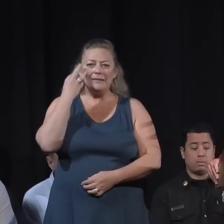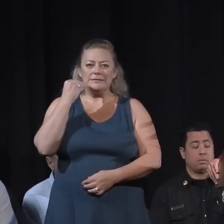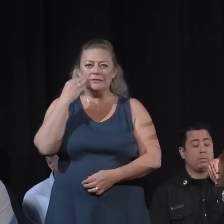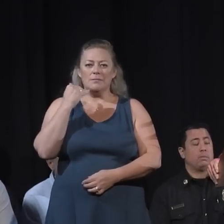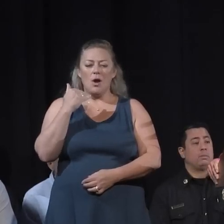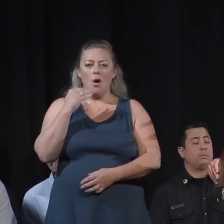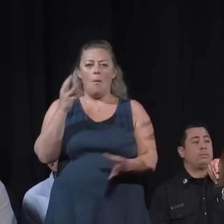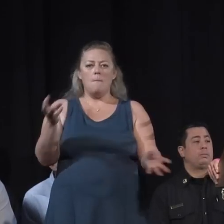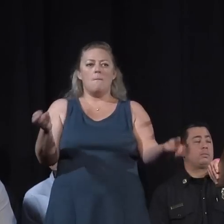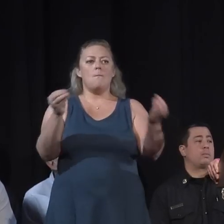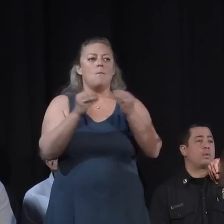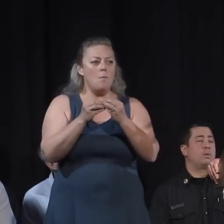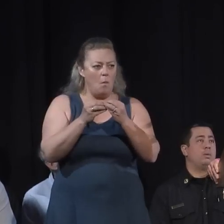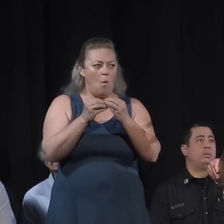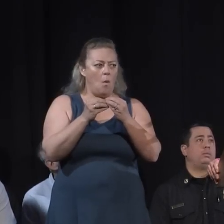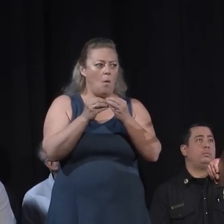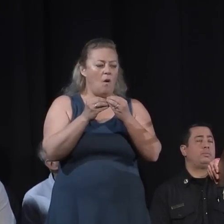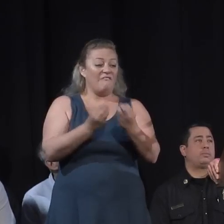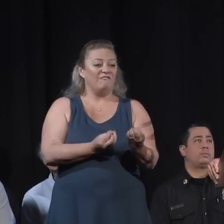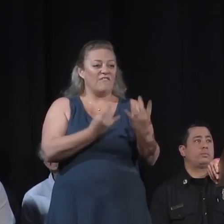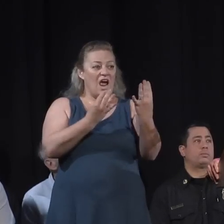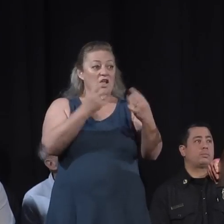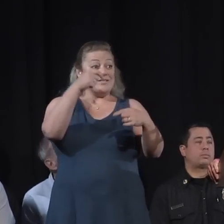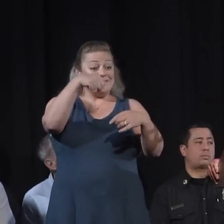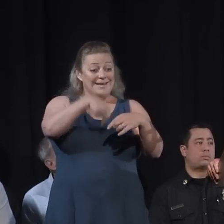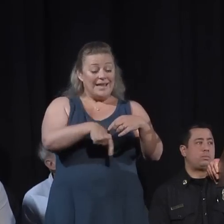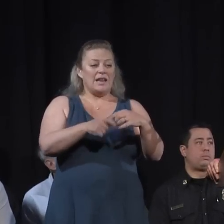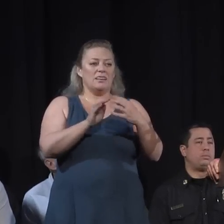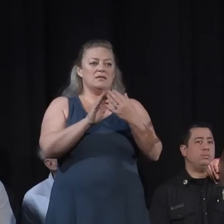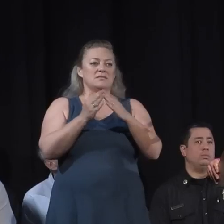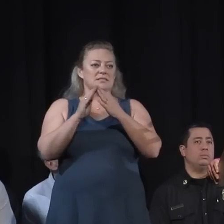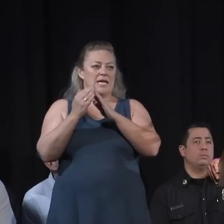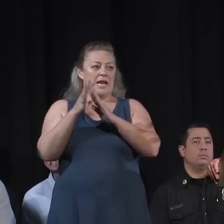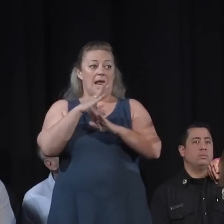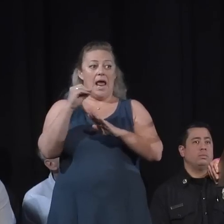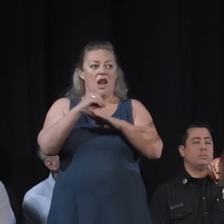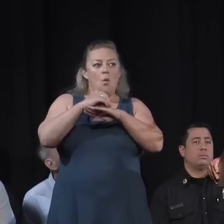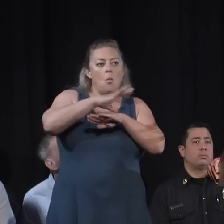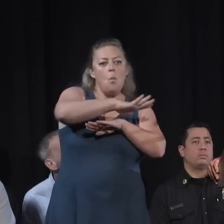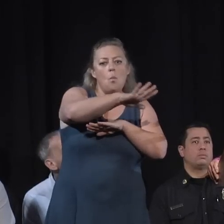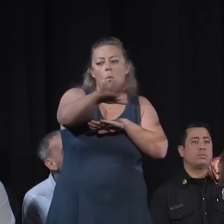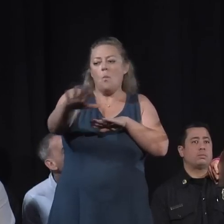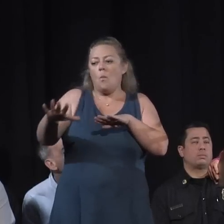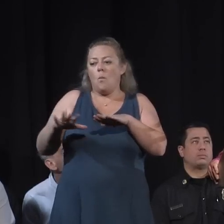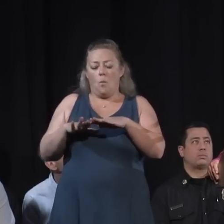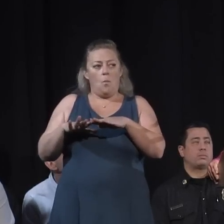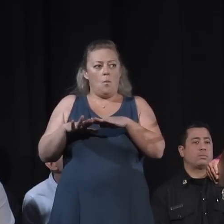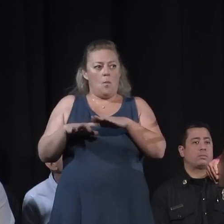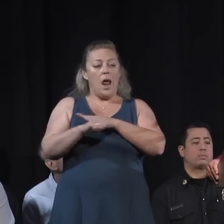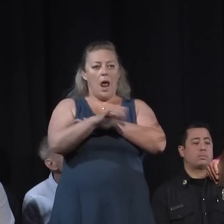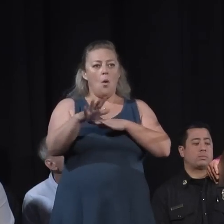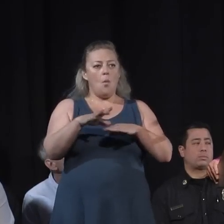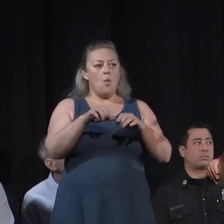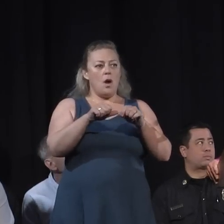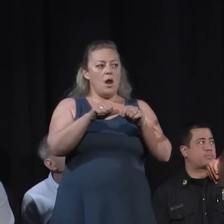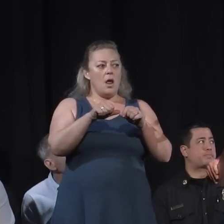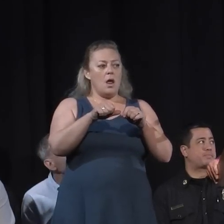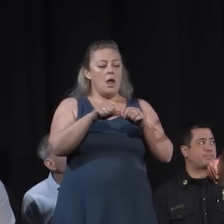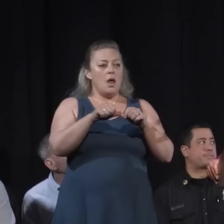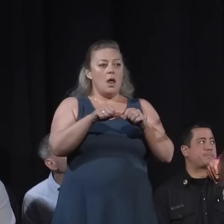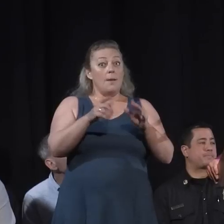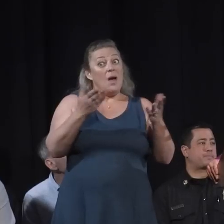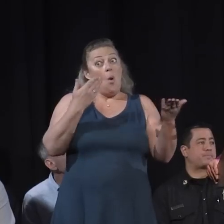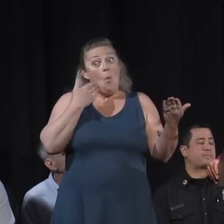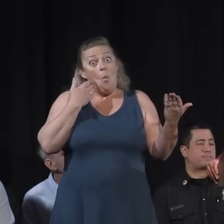further fires in the city and in the surrounding areas. We don't know for sure because Mother Nature does not share her